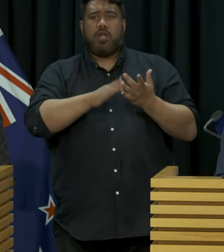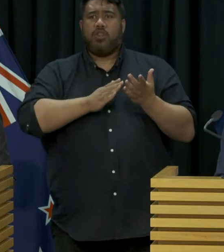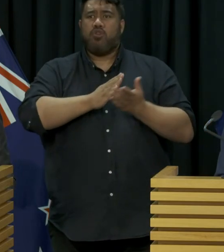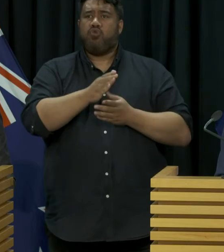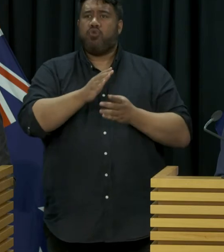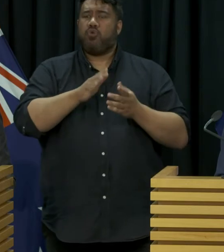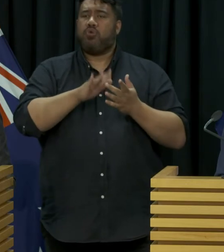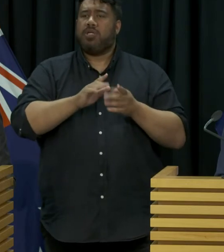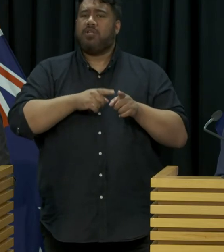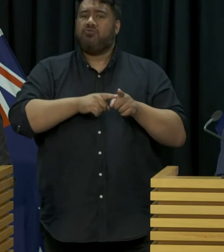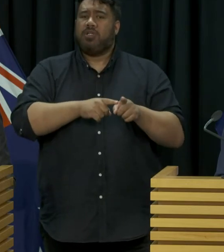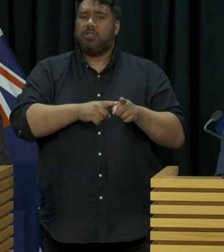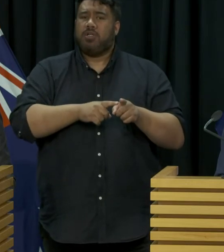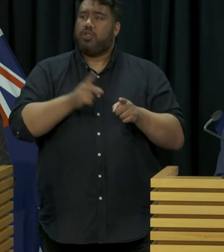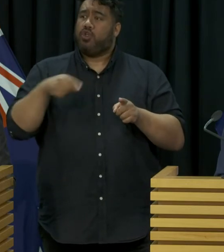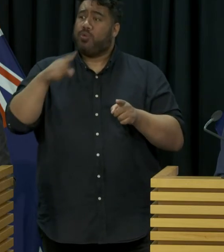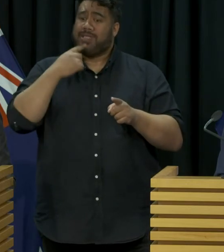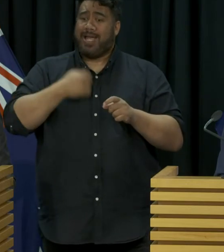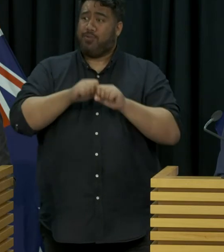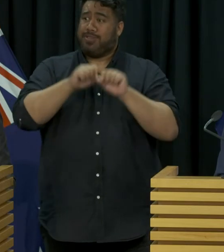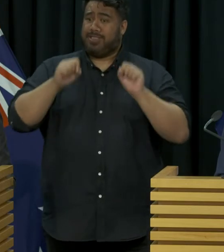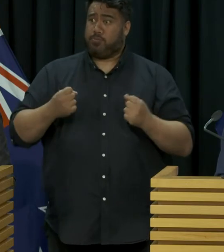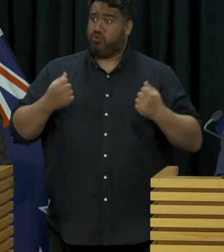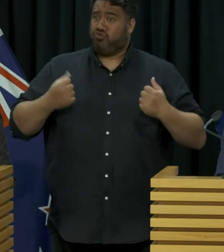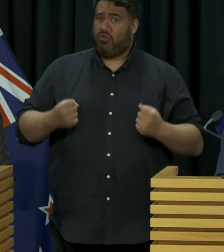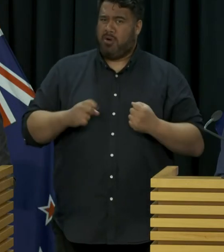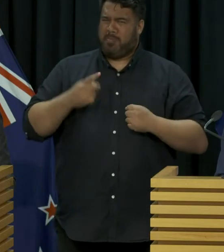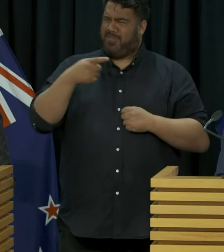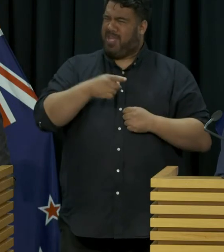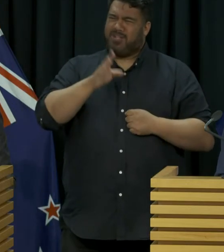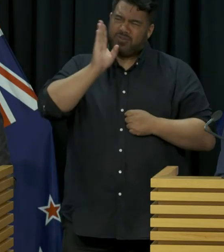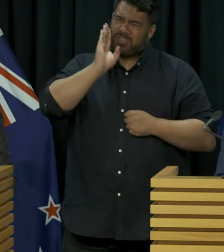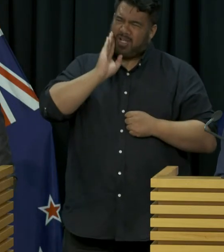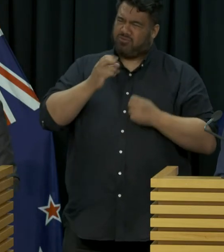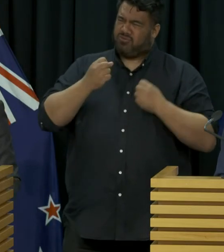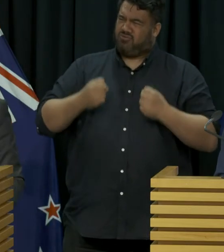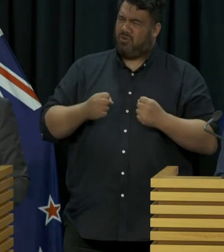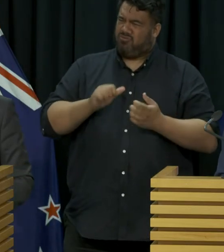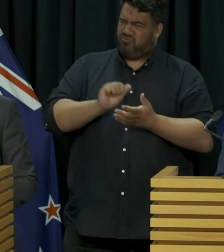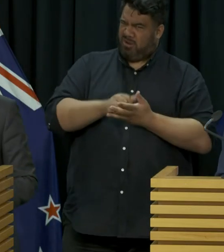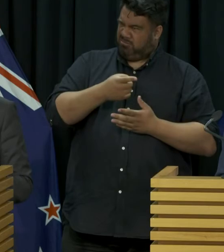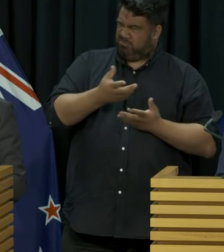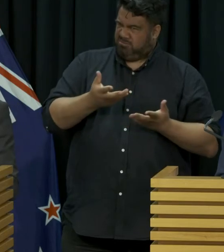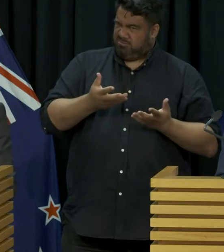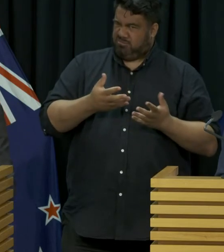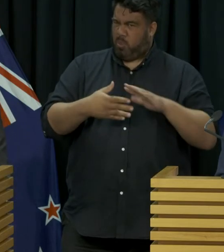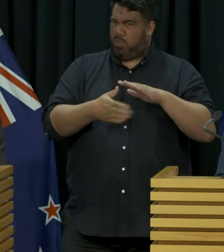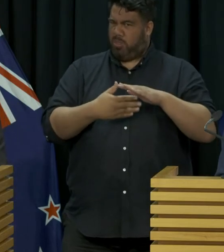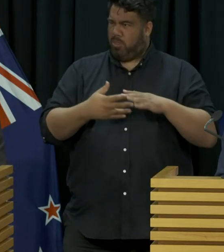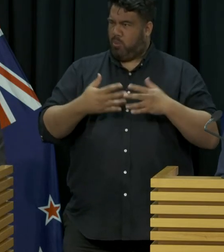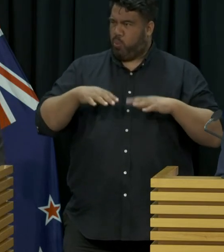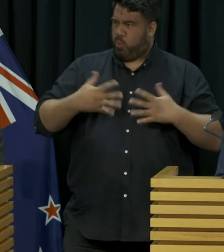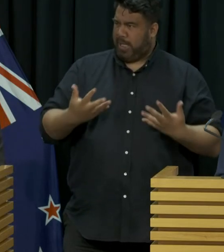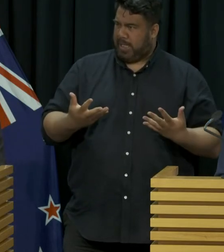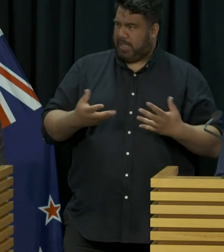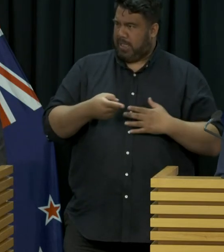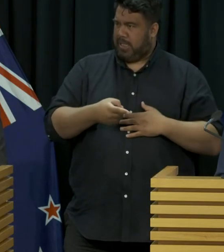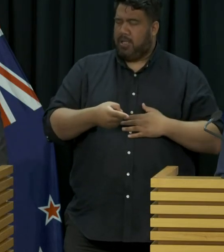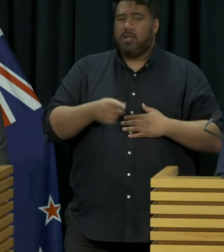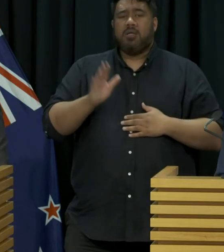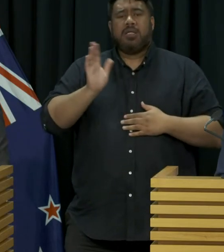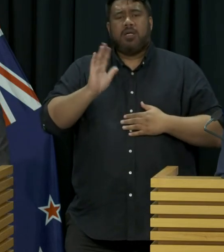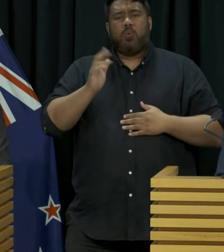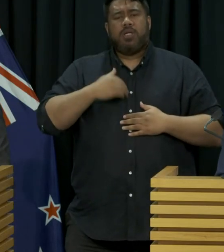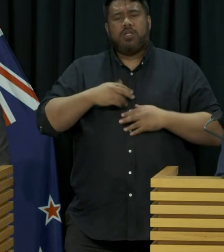to get tested. You say our systems are robust. This doesn't sound robust at all, does it? So look, we'd have to look at that. My understanding is that